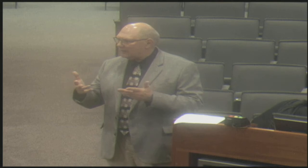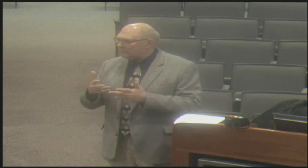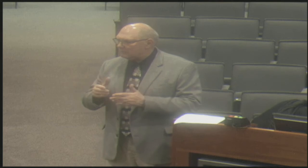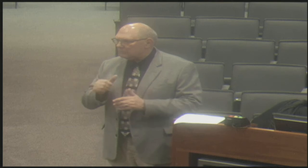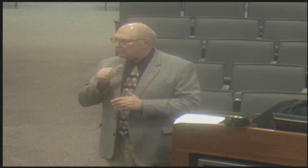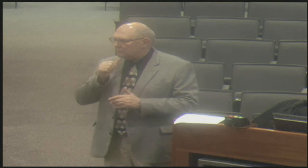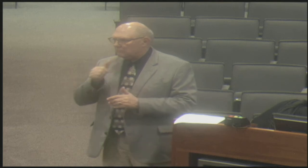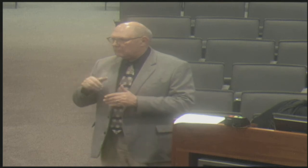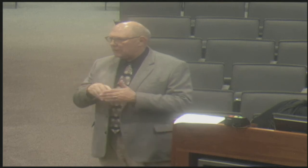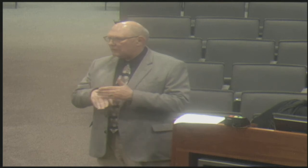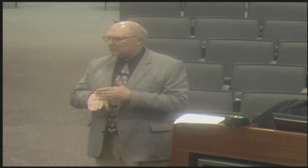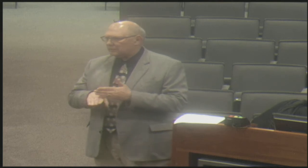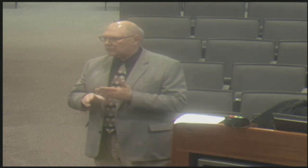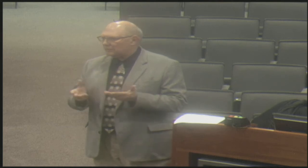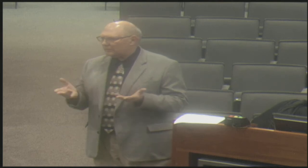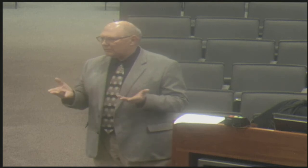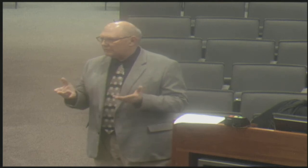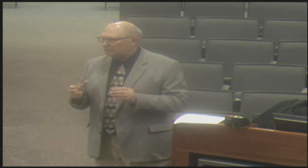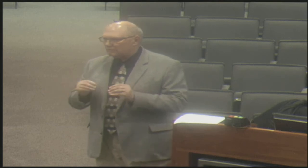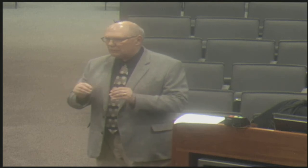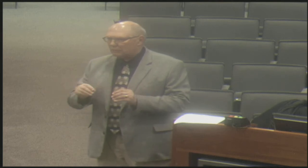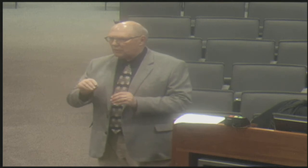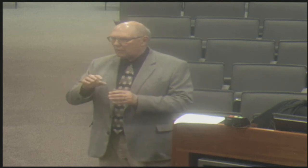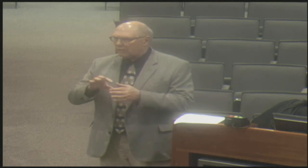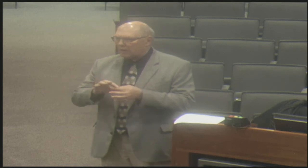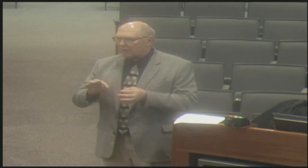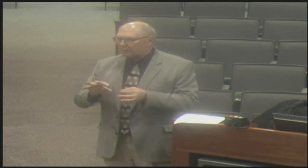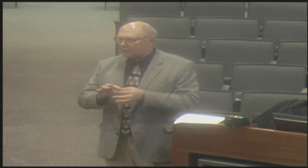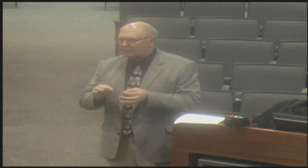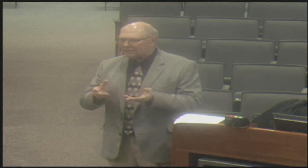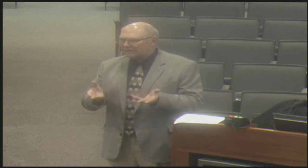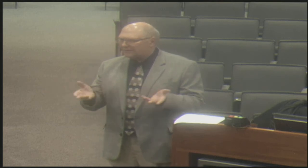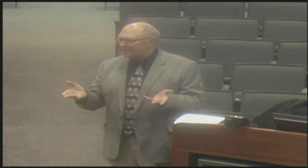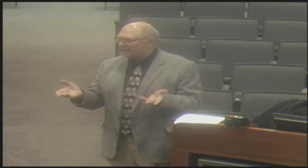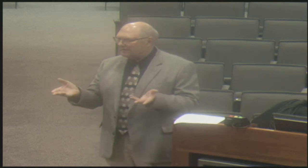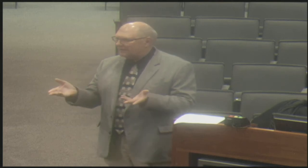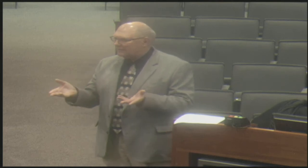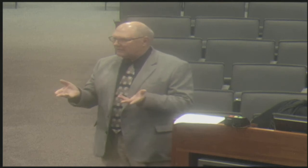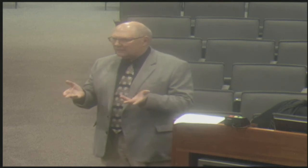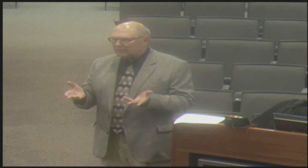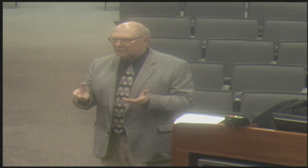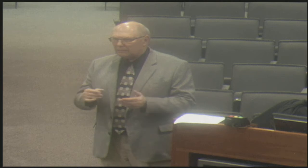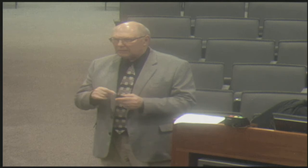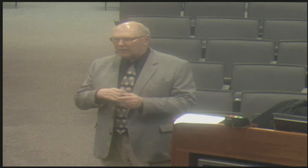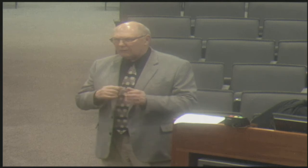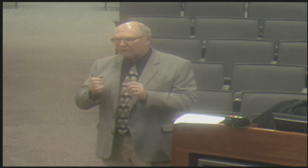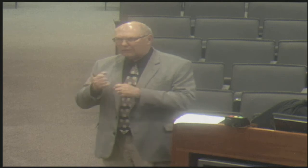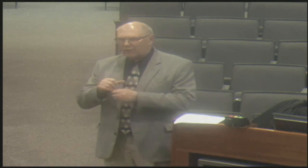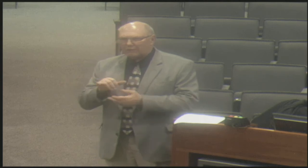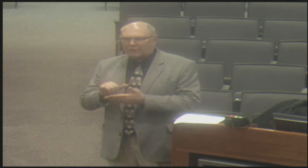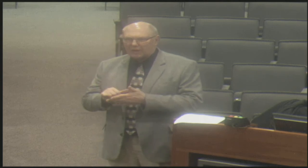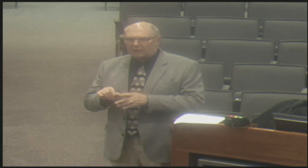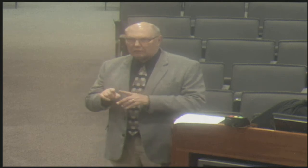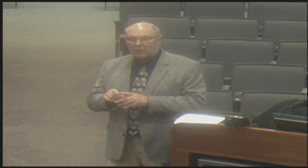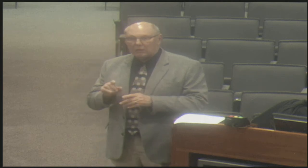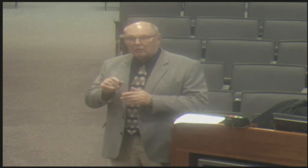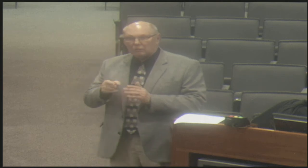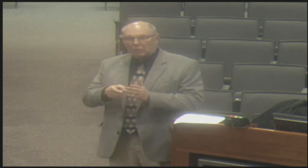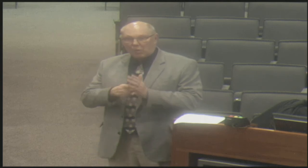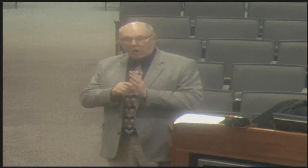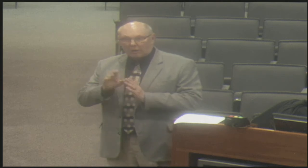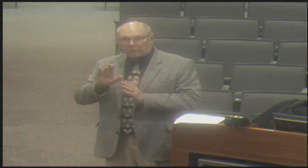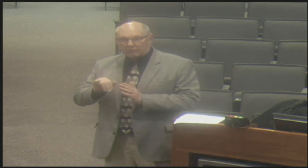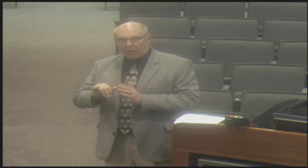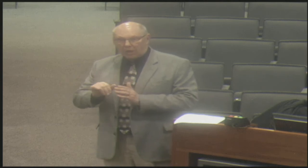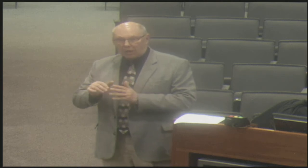Occasionally there are things that are videoed. However, they are not being, closed captioning is not being added